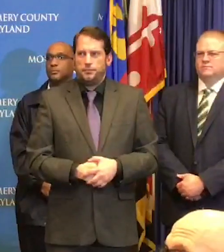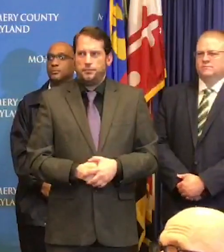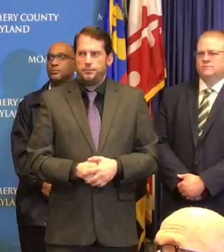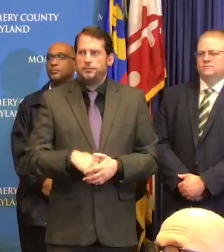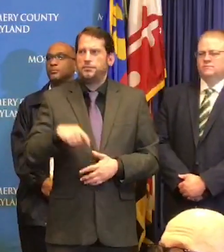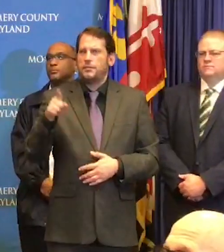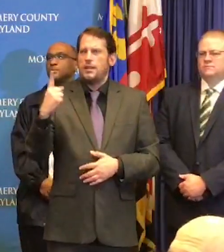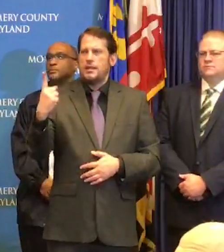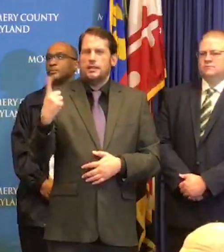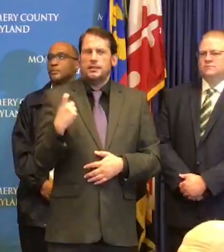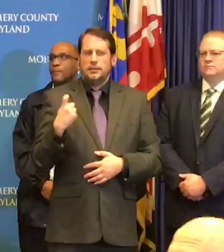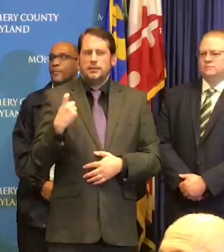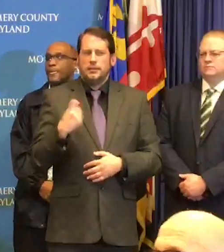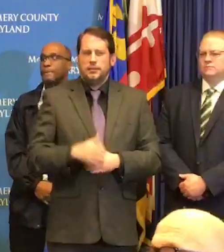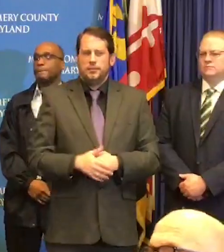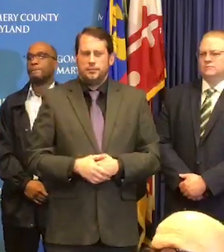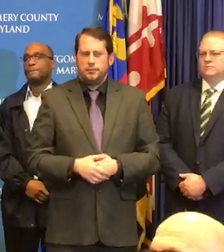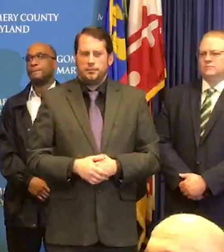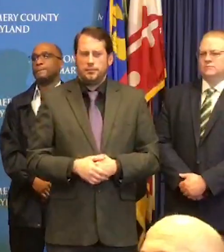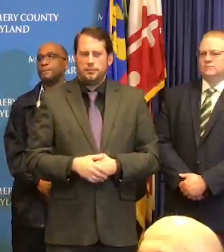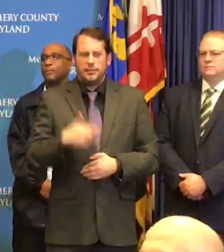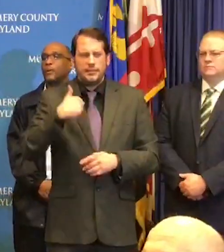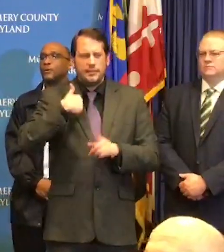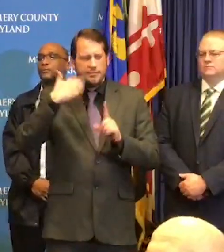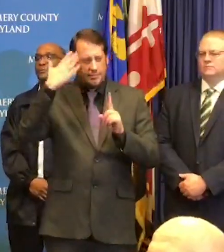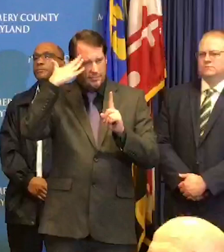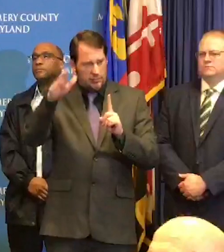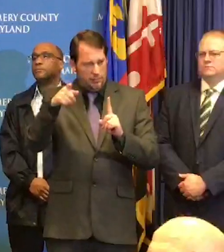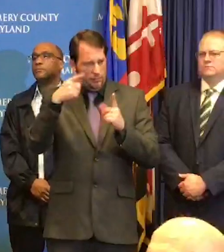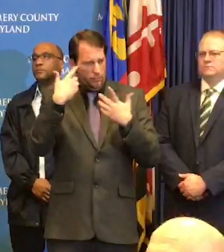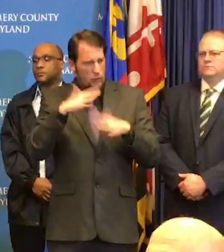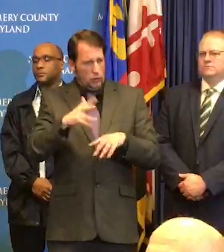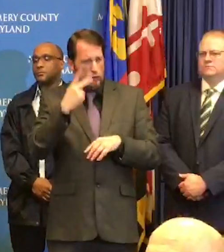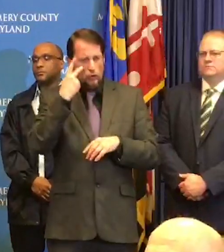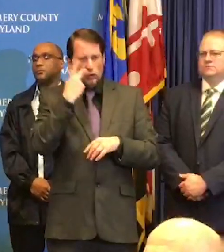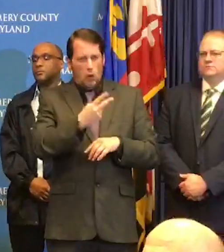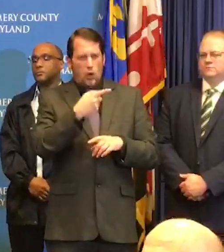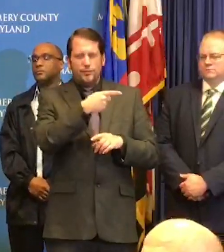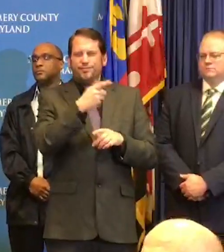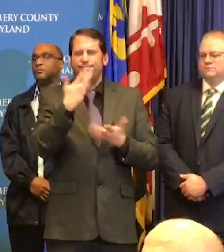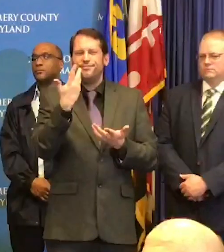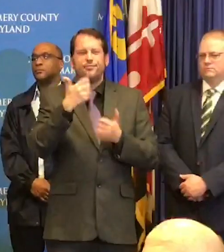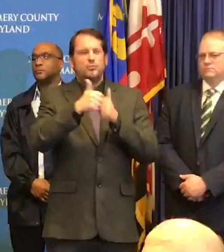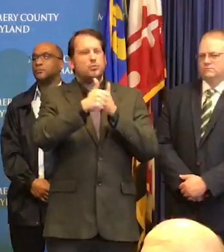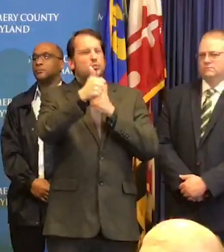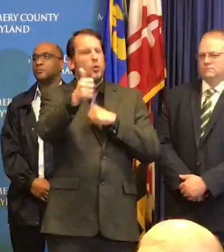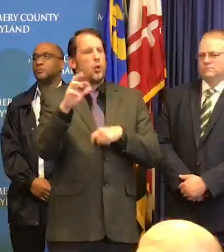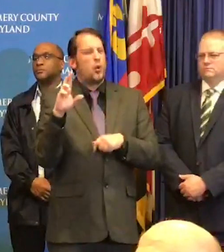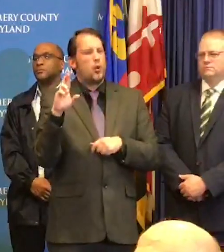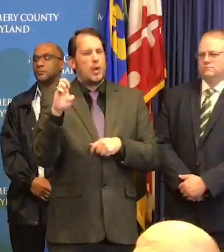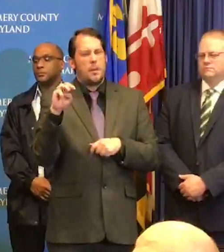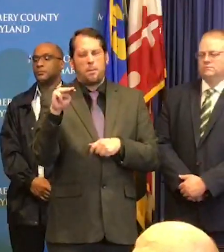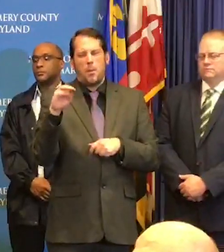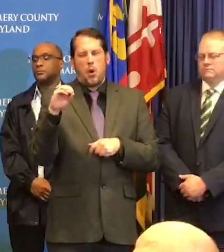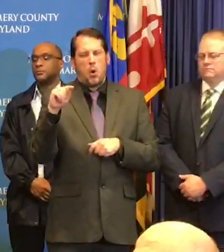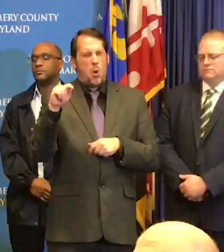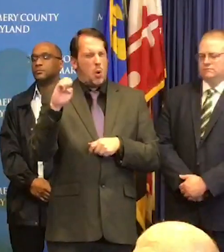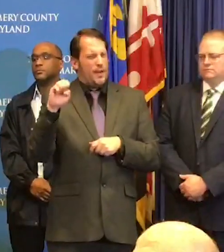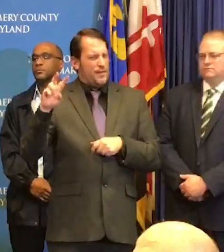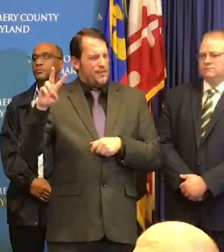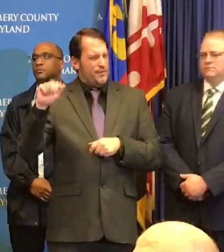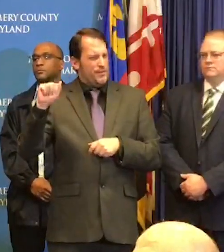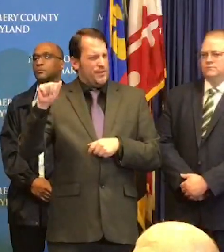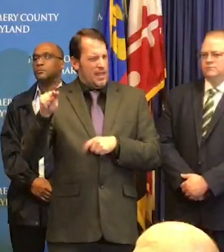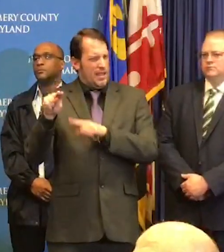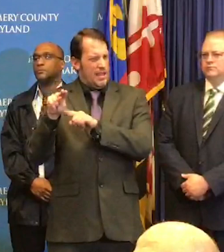I don't know if you guys saw the remote ban in Denver that was used for testing and being mobile